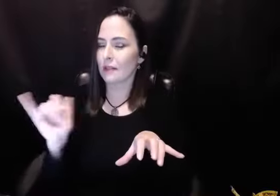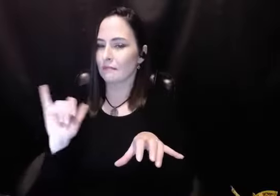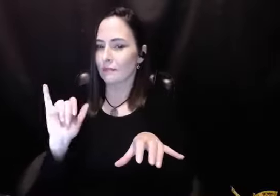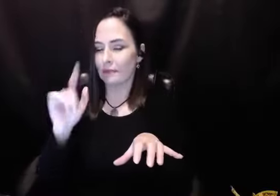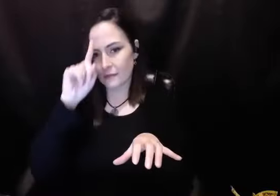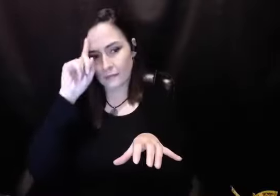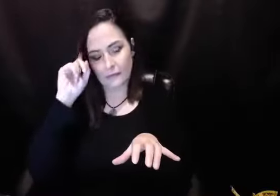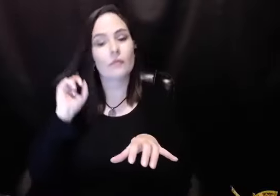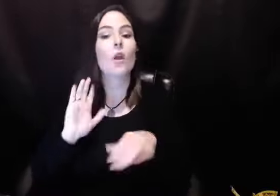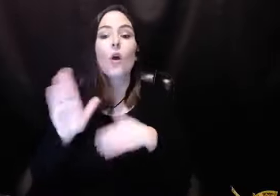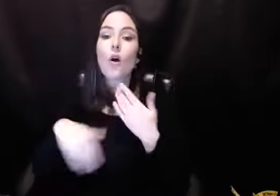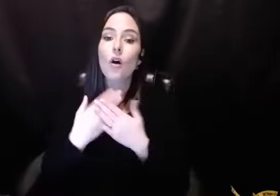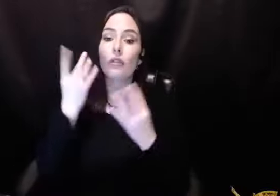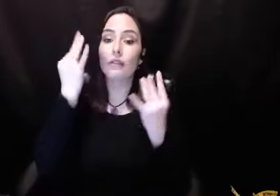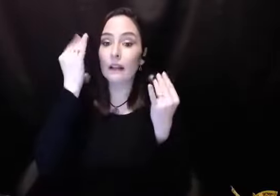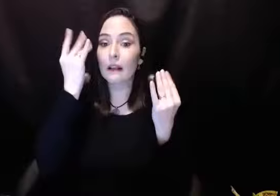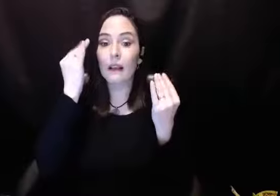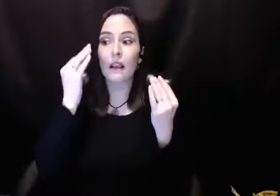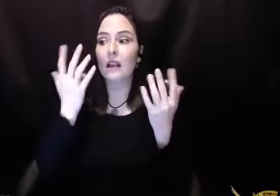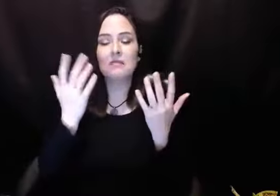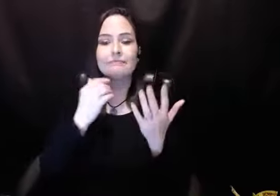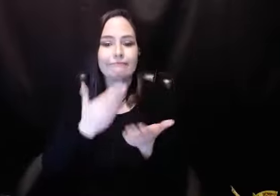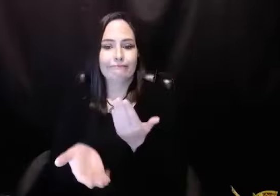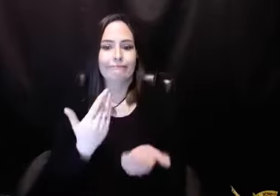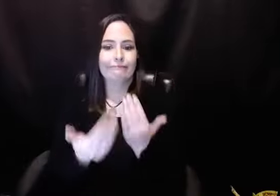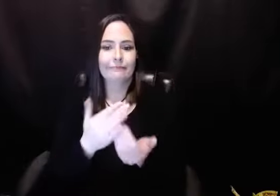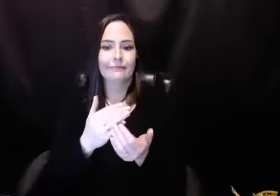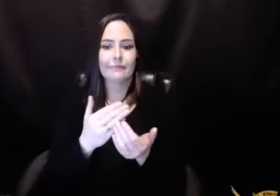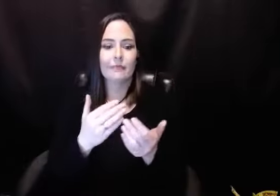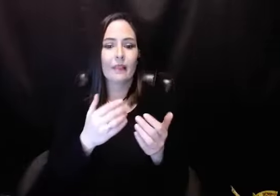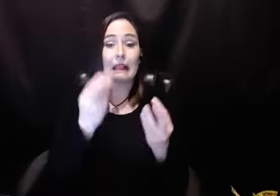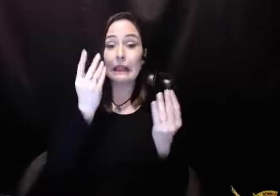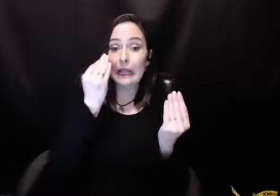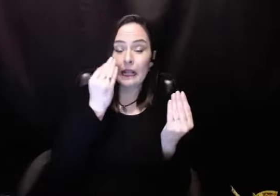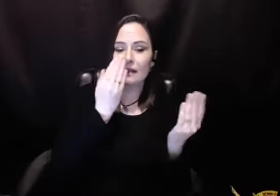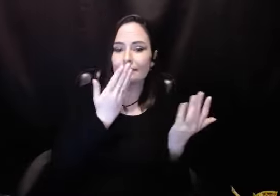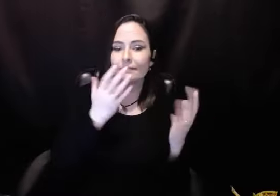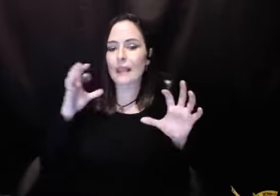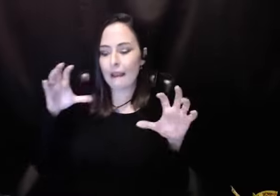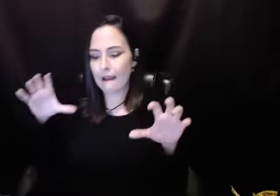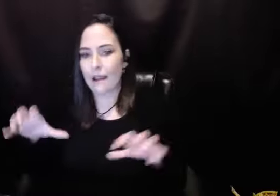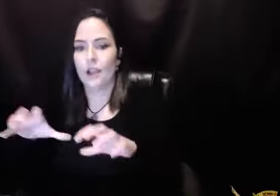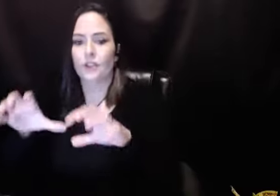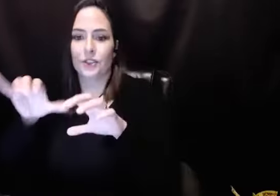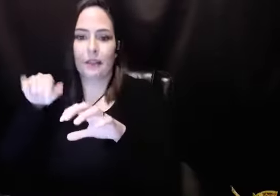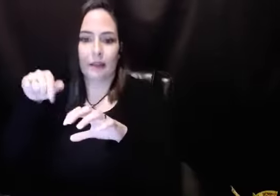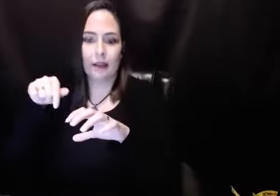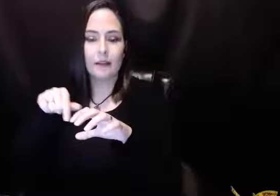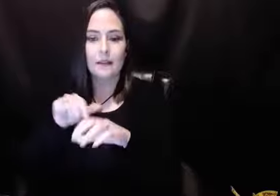about it, but what action. Because see, all of the thinking in the world doesn't count. It's the action